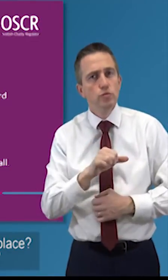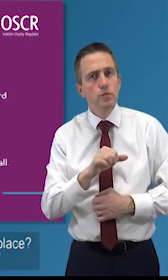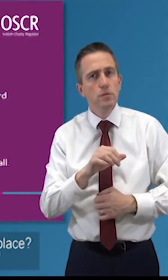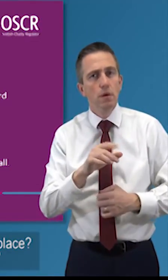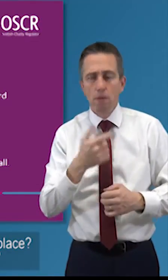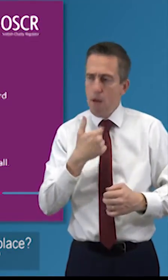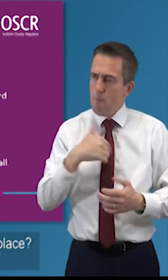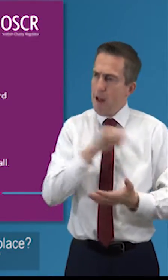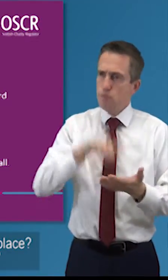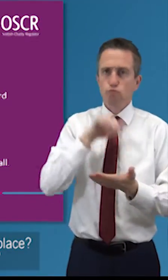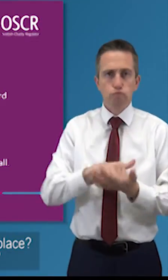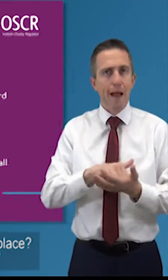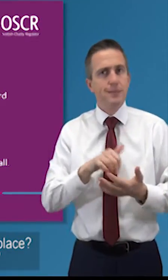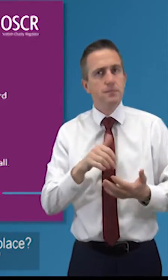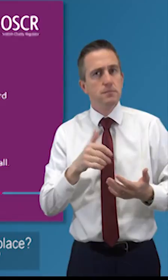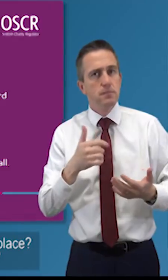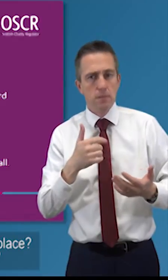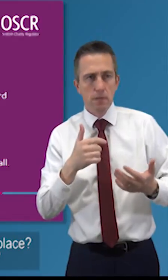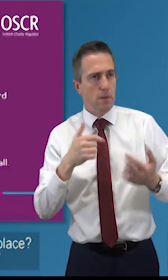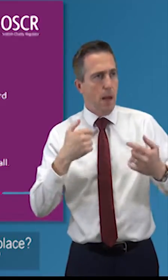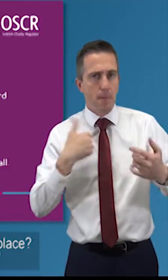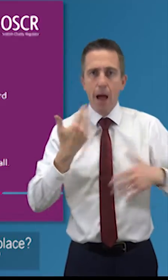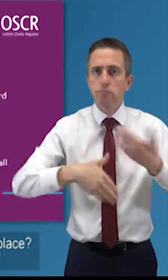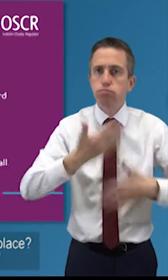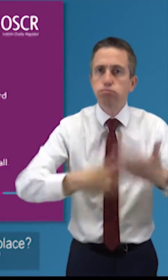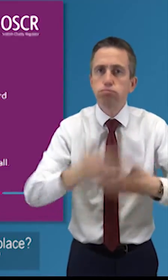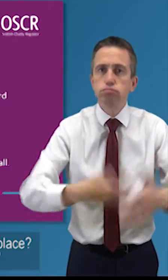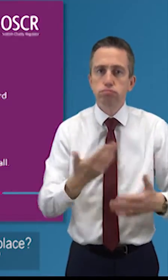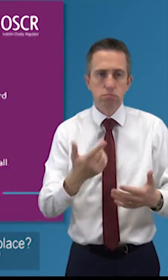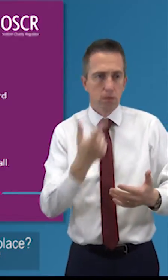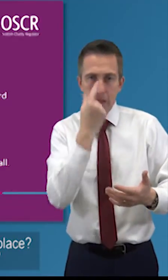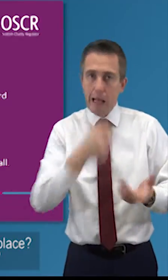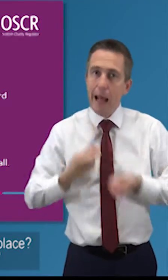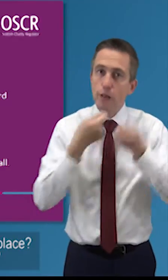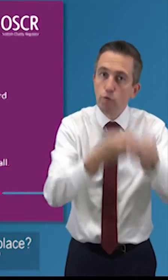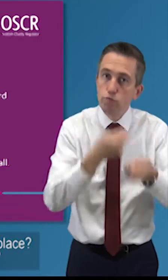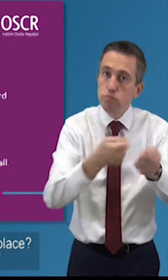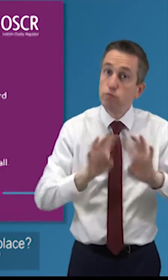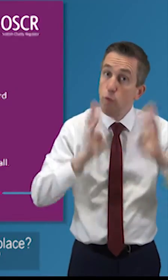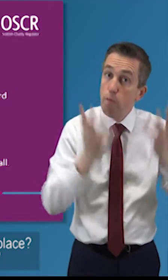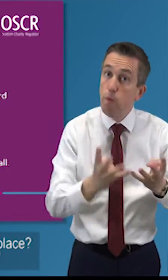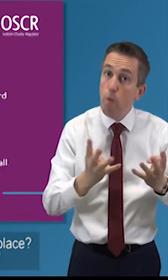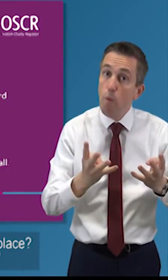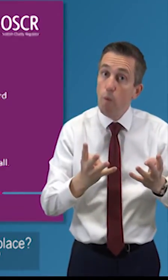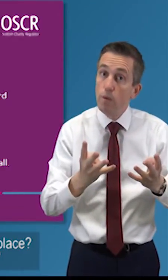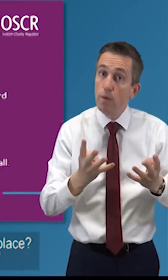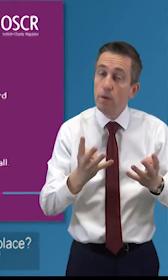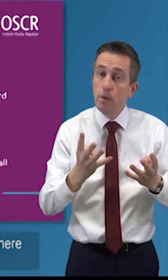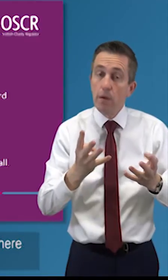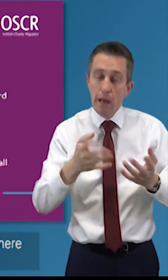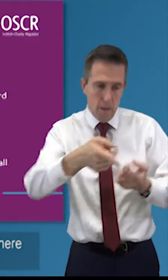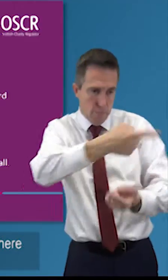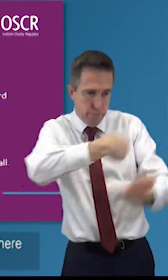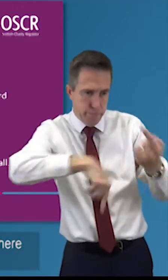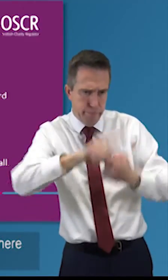am i still where i need to be am i still in the right place have i still got something to contribute here and